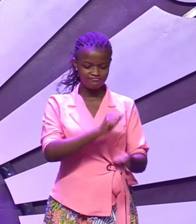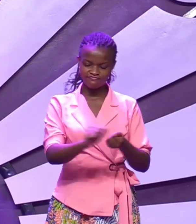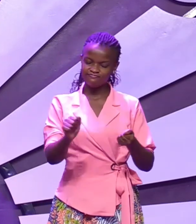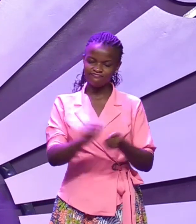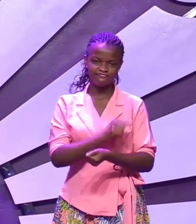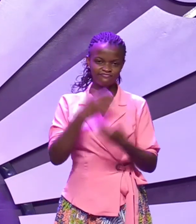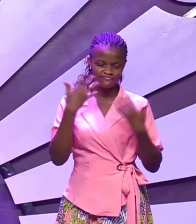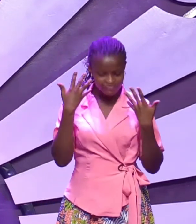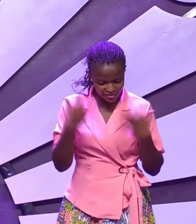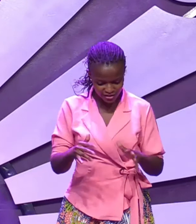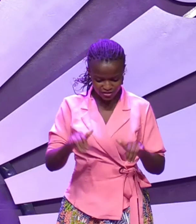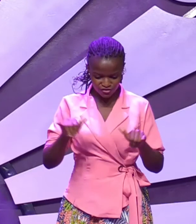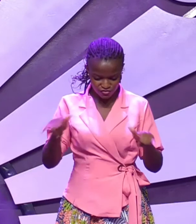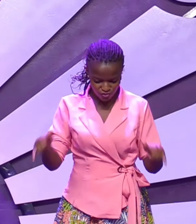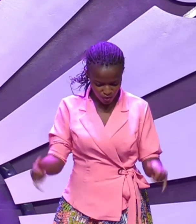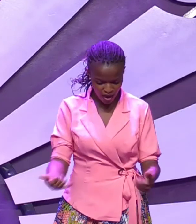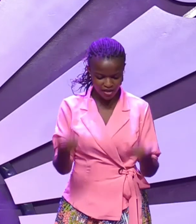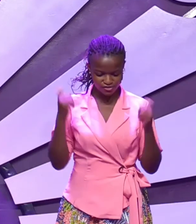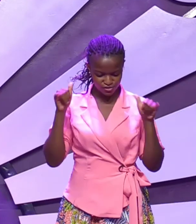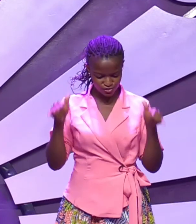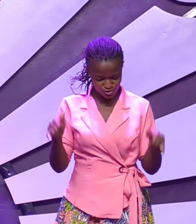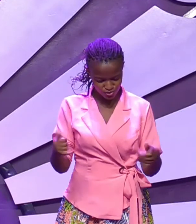you've tried and tried to hold on to your marriage